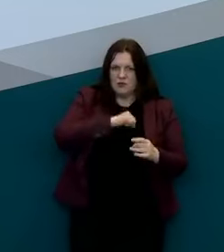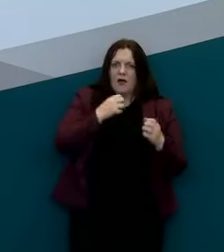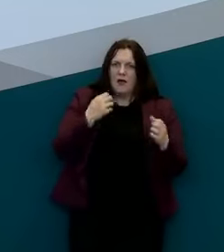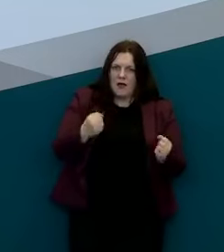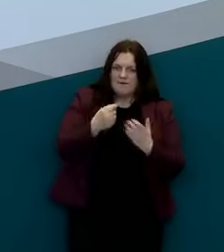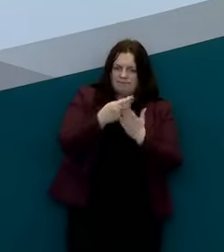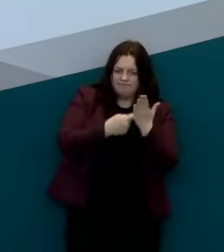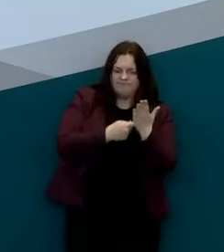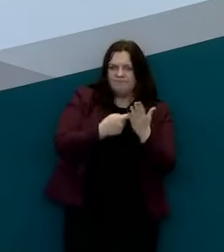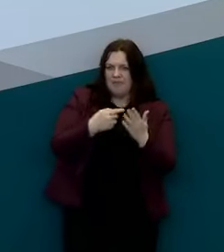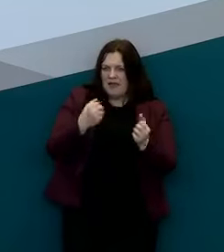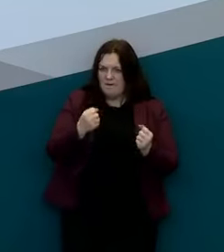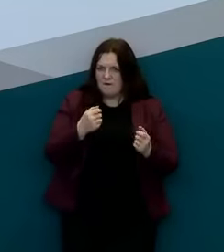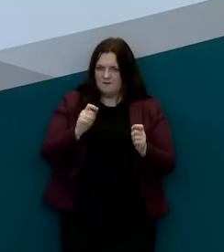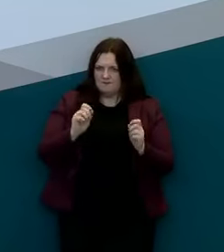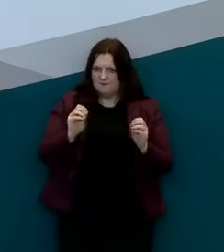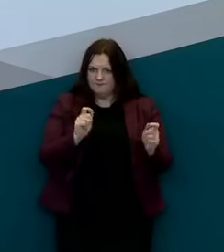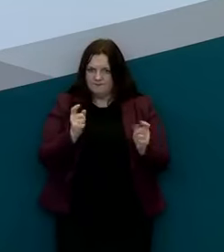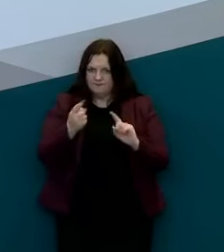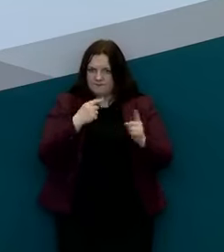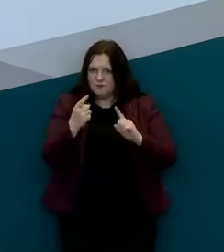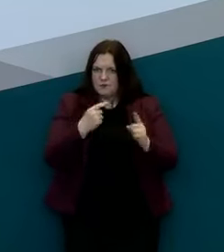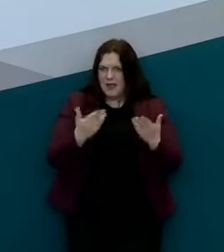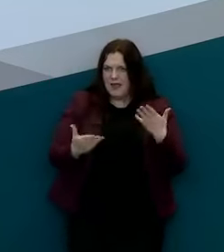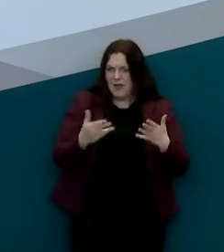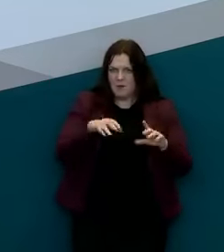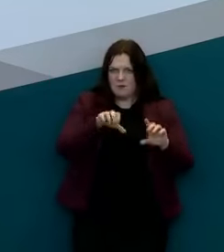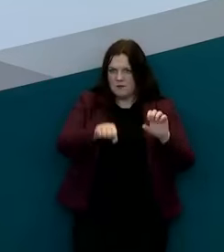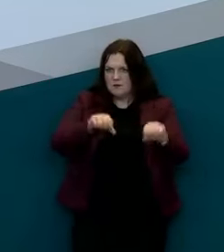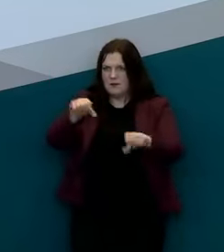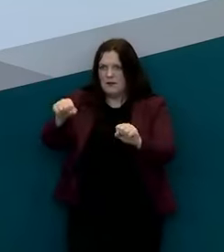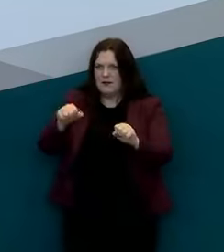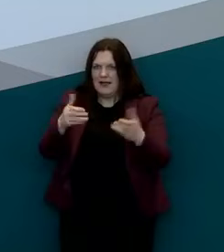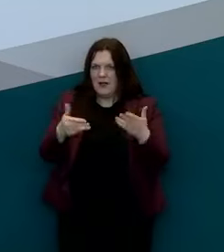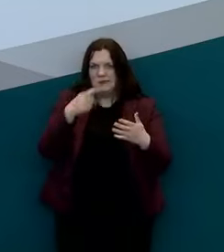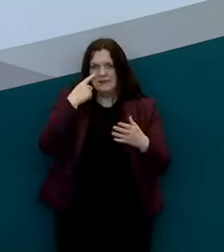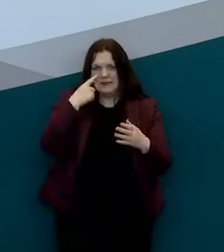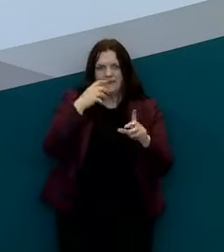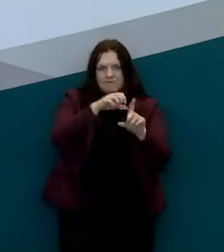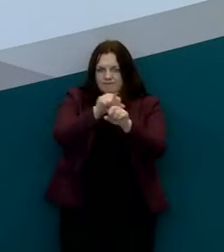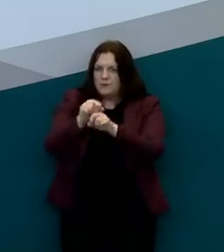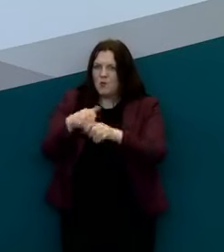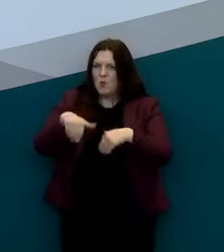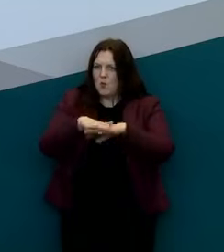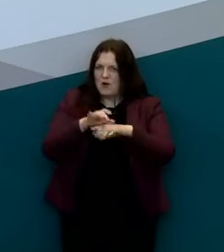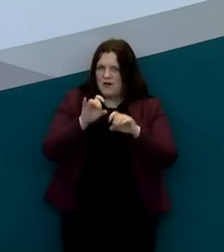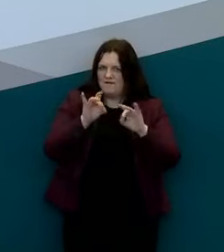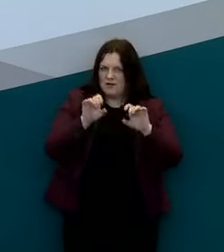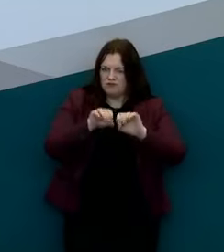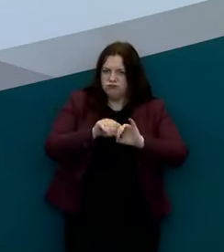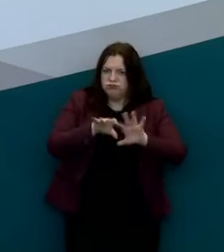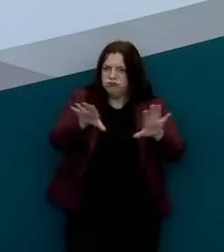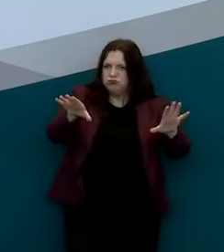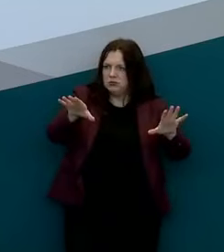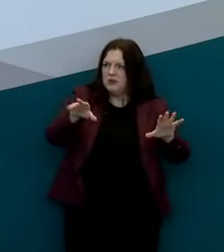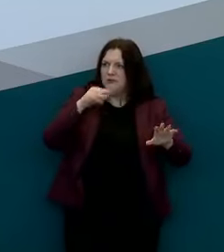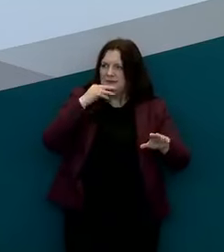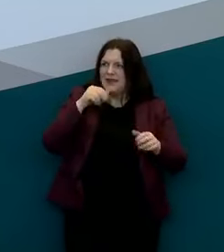of measures in place available to us and a responsiveness in terms of our capacity to pick up infection on an ongoing basis that allows us to respond